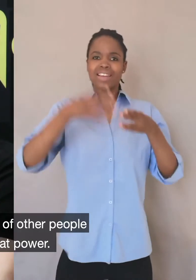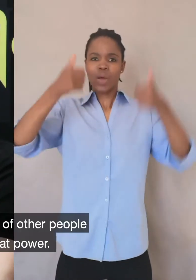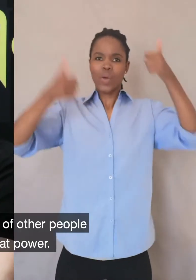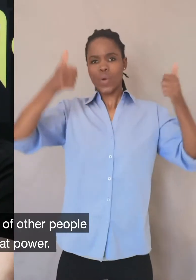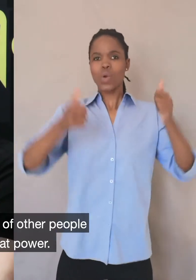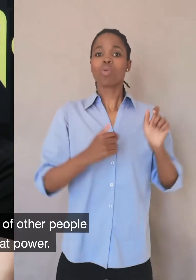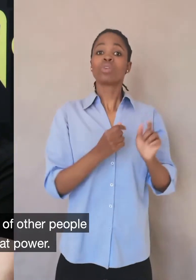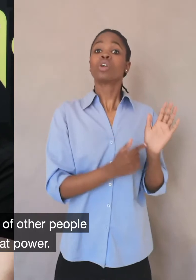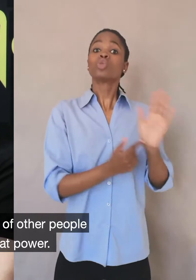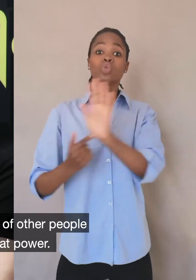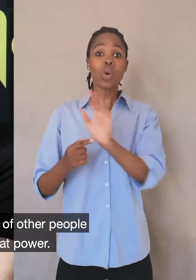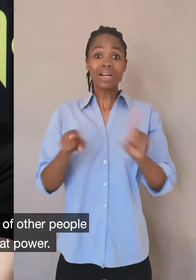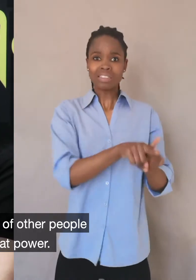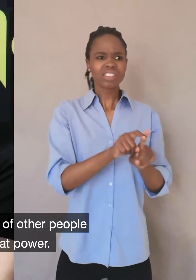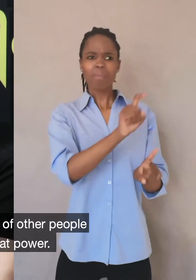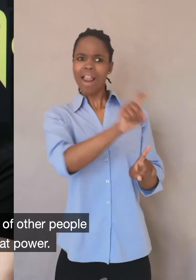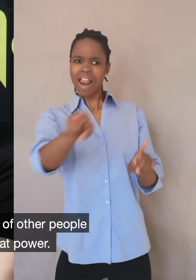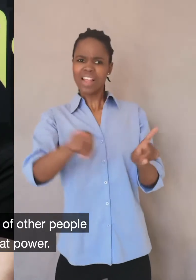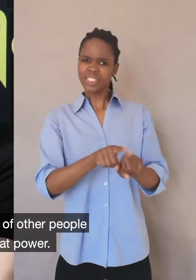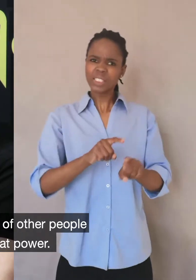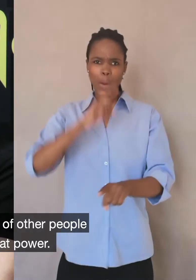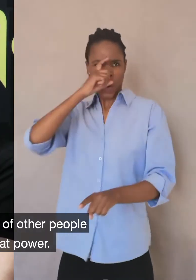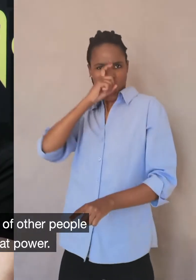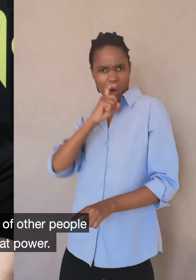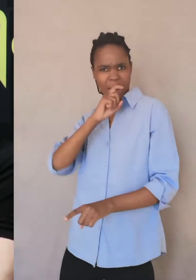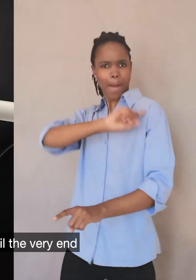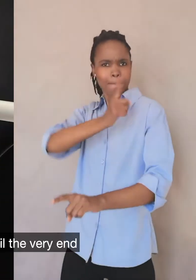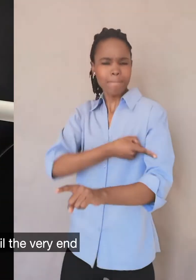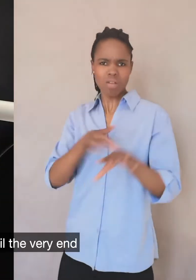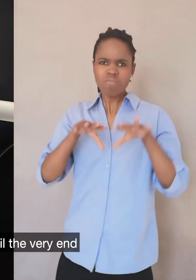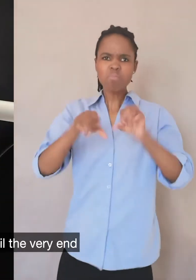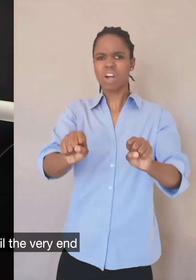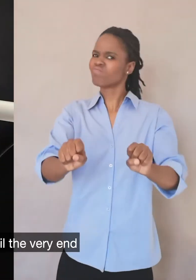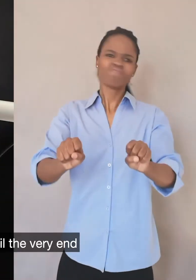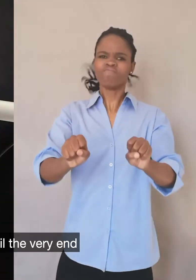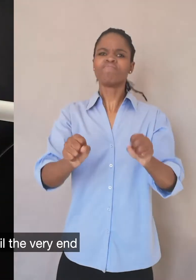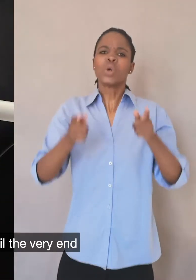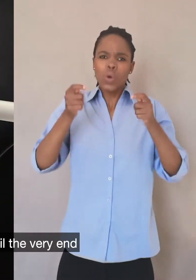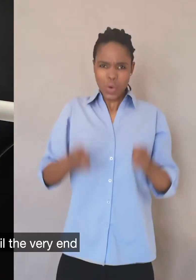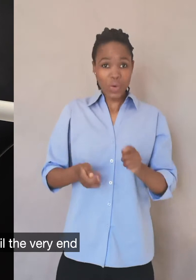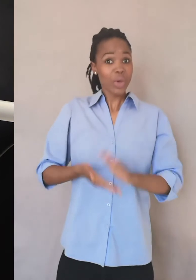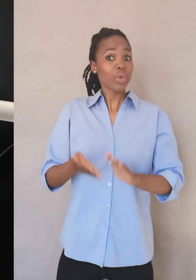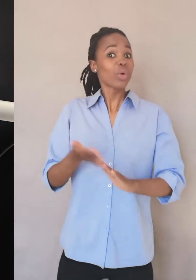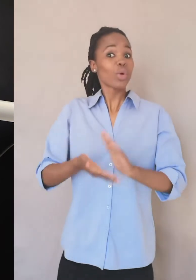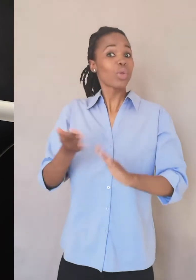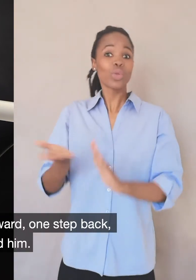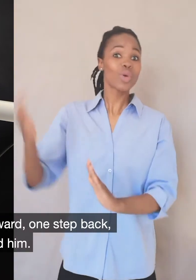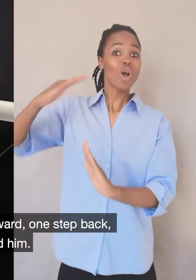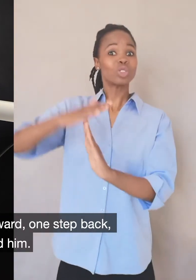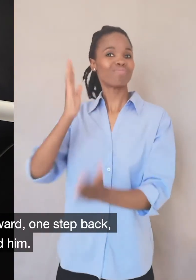in a time where there were lots of other people trying to grab some of that power. And he stuck to his guns till the very, very end. And, you know,